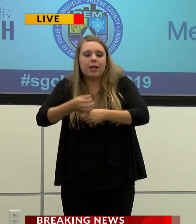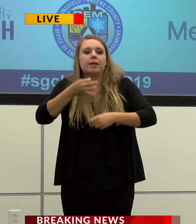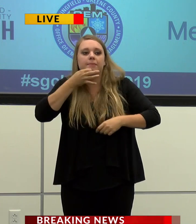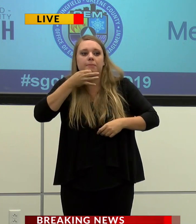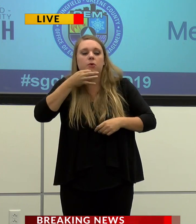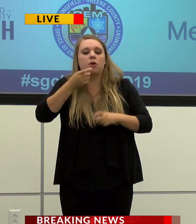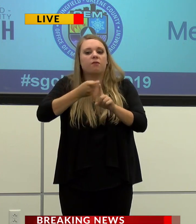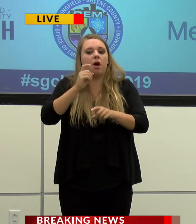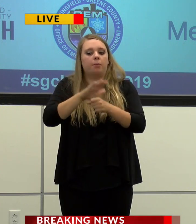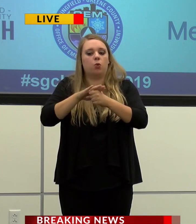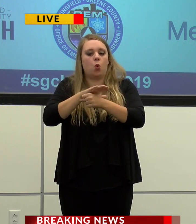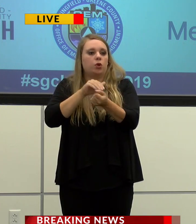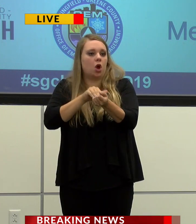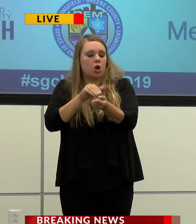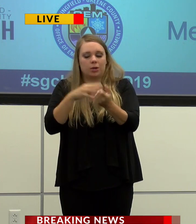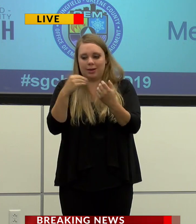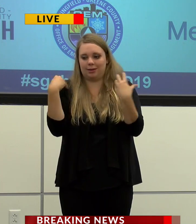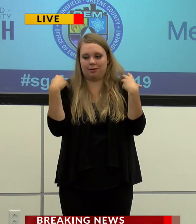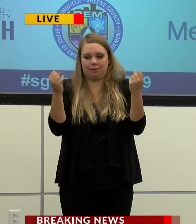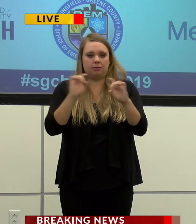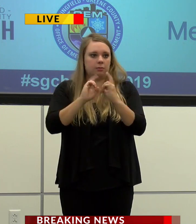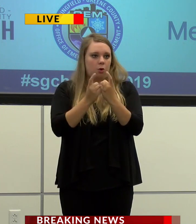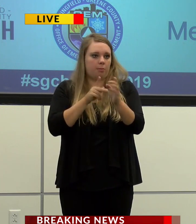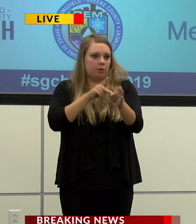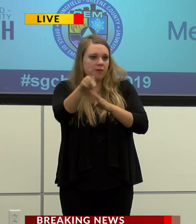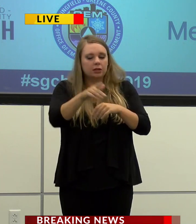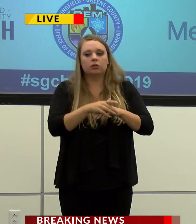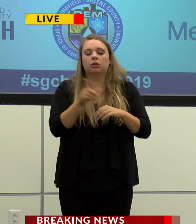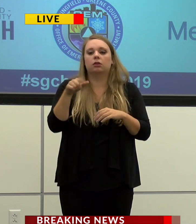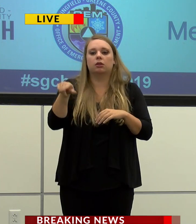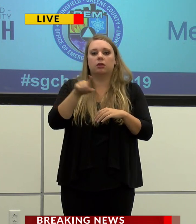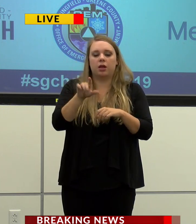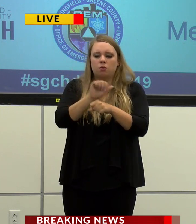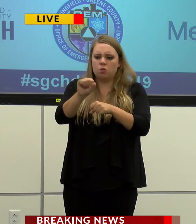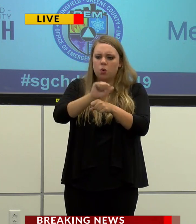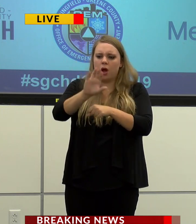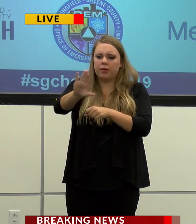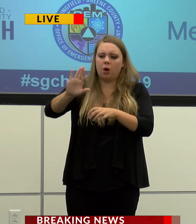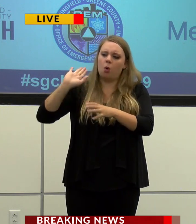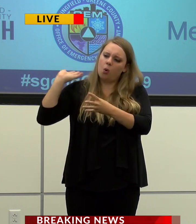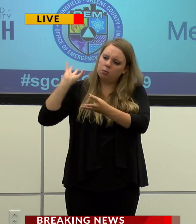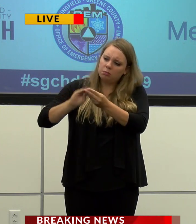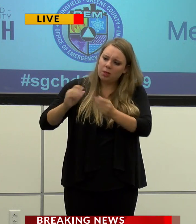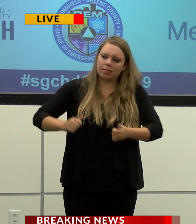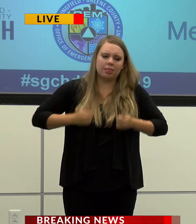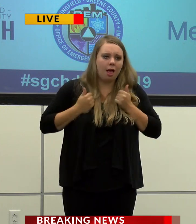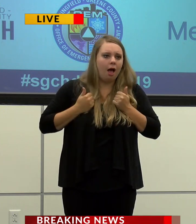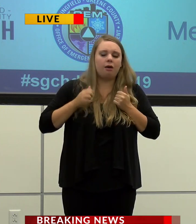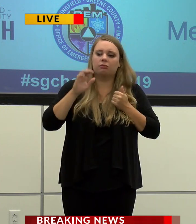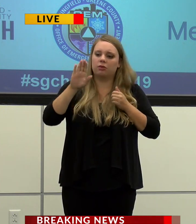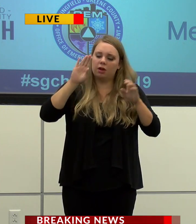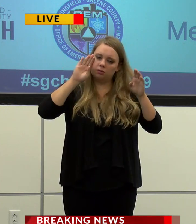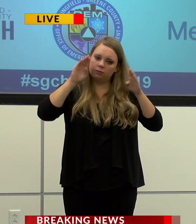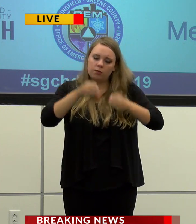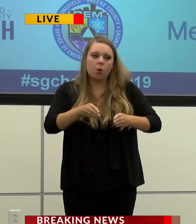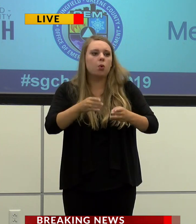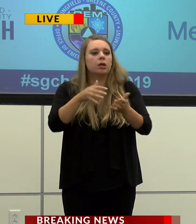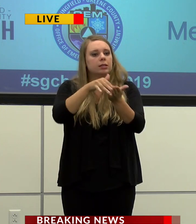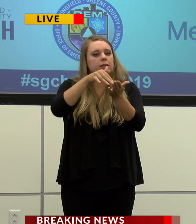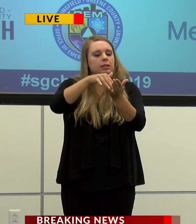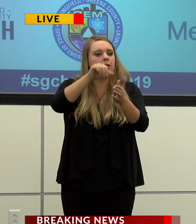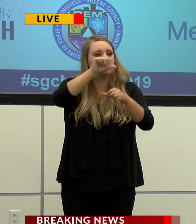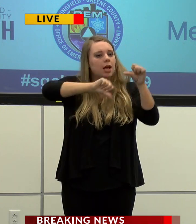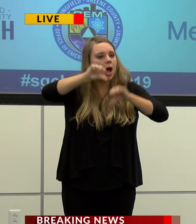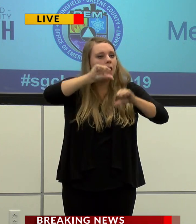local doctors and our health department professionals. They have dedicated their lives and their professions to studying the science,